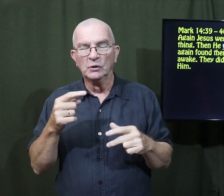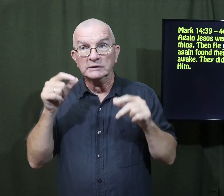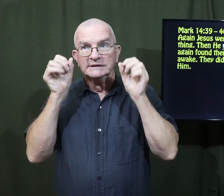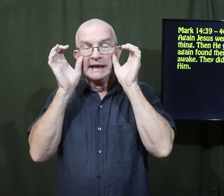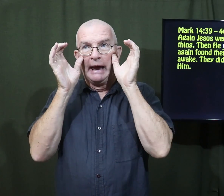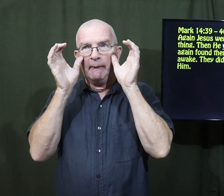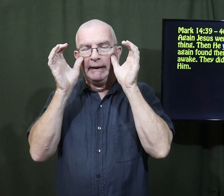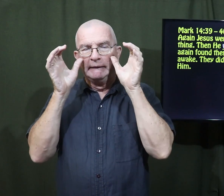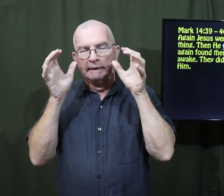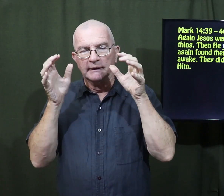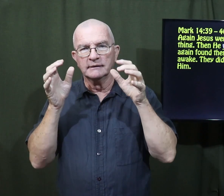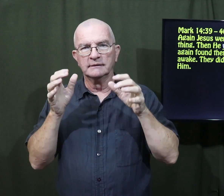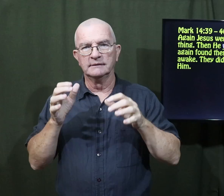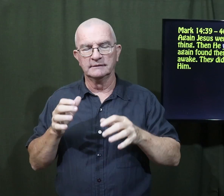couldn't stay awake.